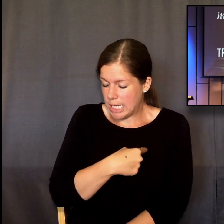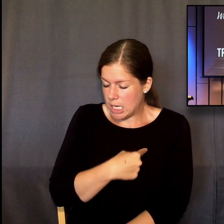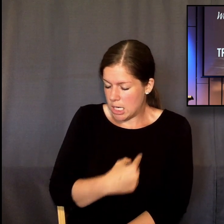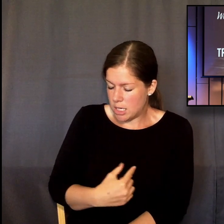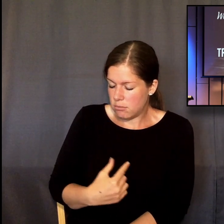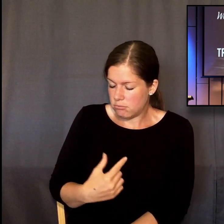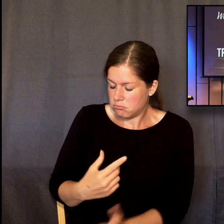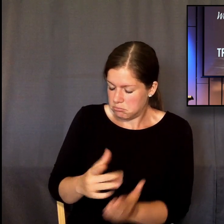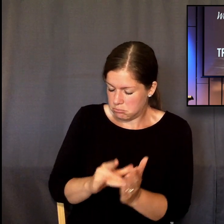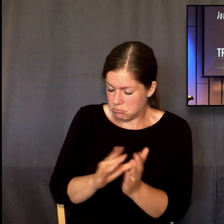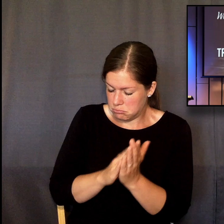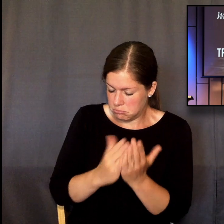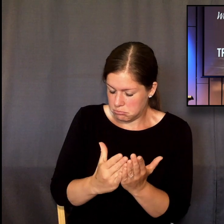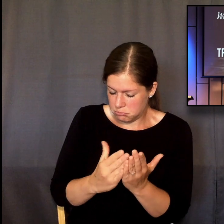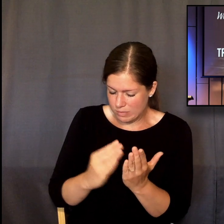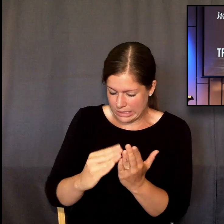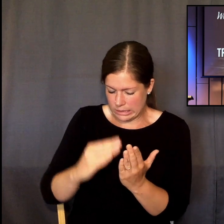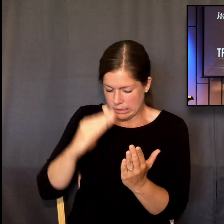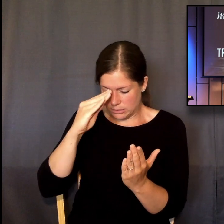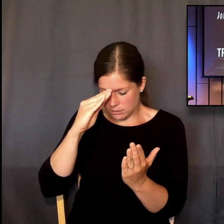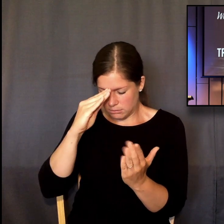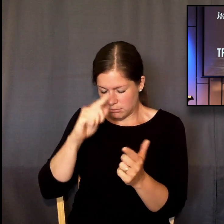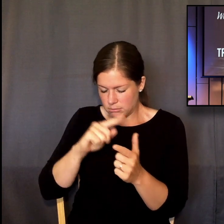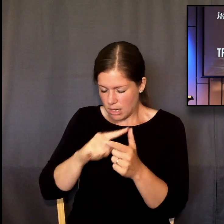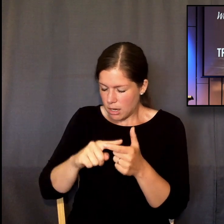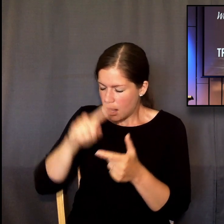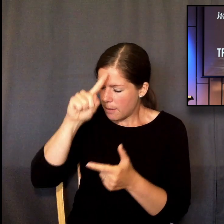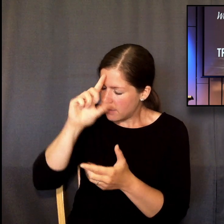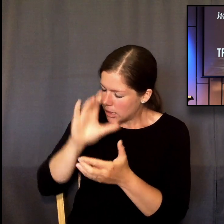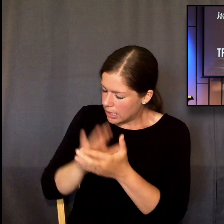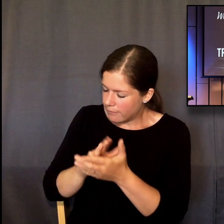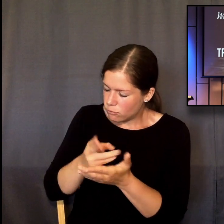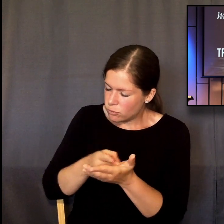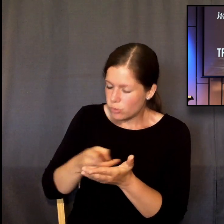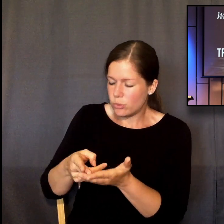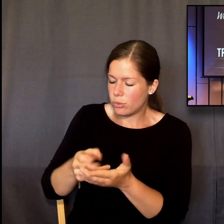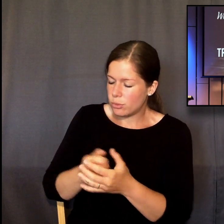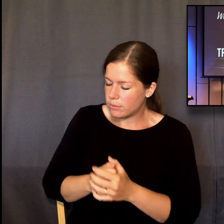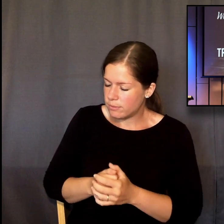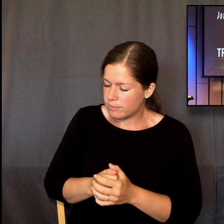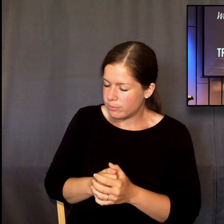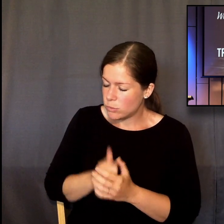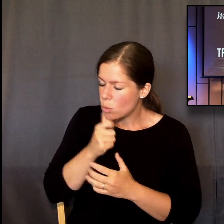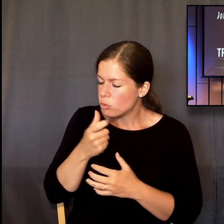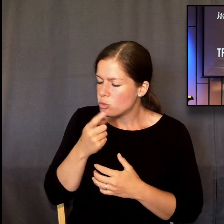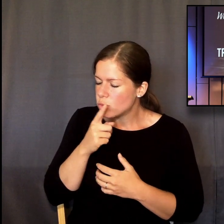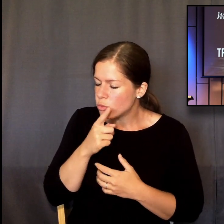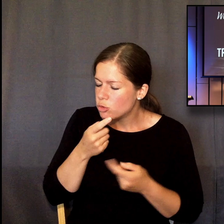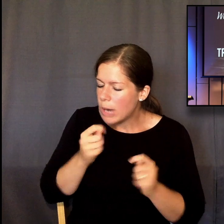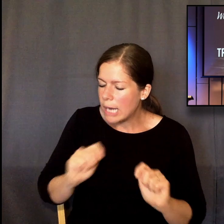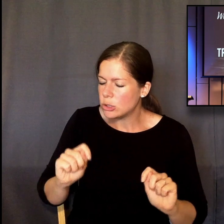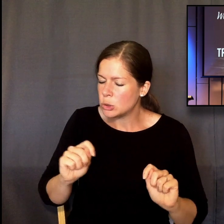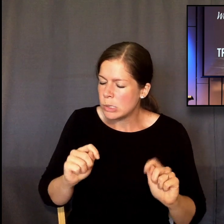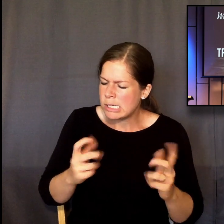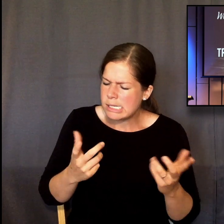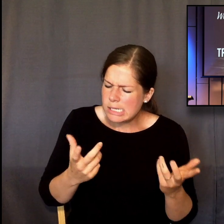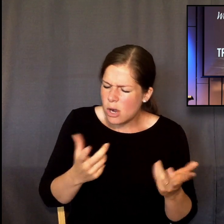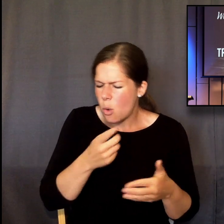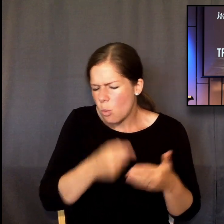word says as true. And we don't try to rationalize it. We don't try to explain it away. We don't try to what